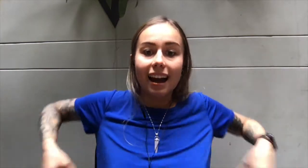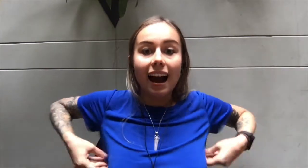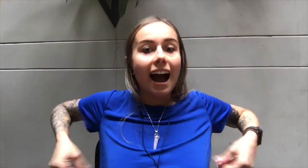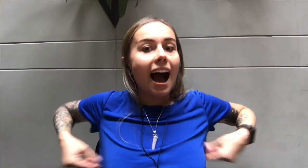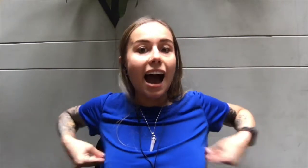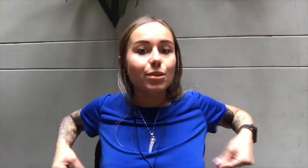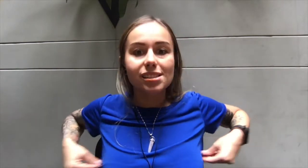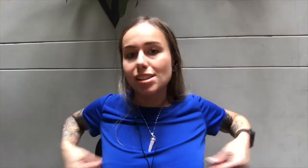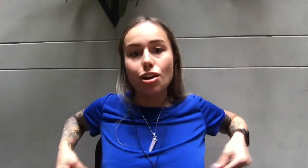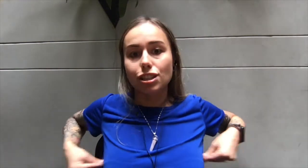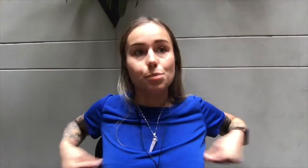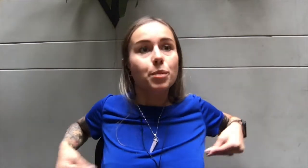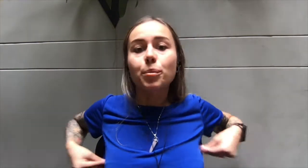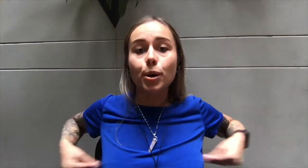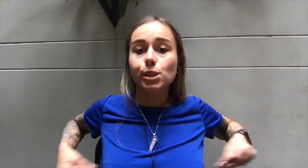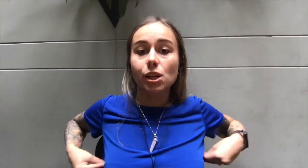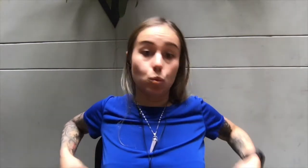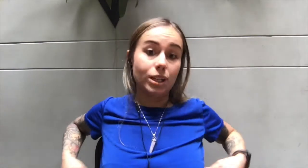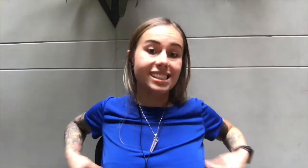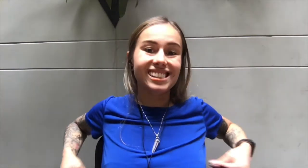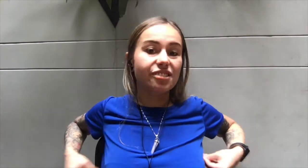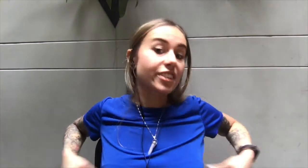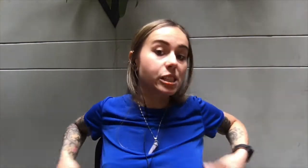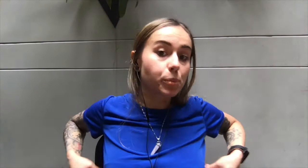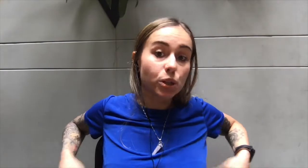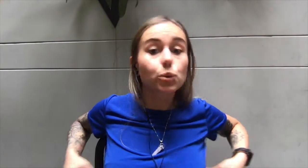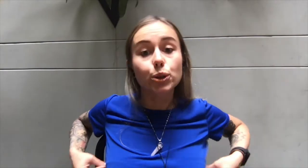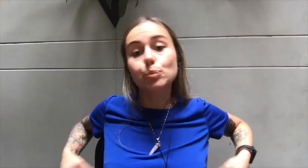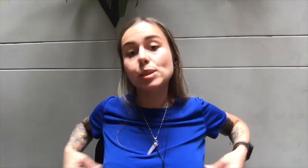I would see all these people posting wins in Facebook groups.